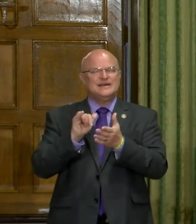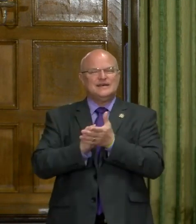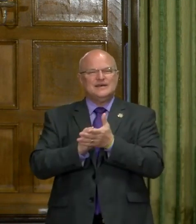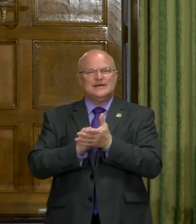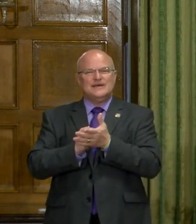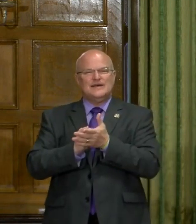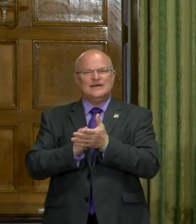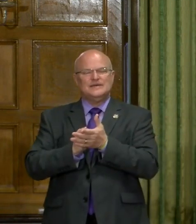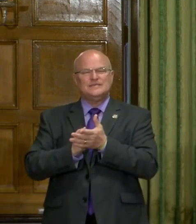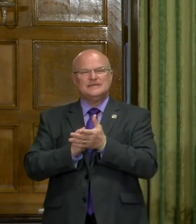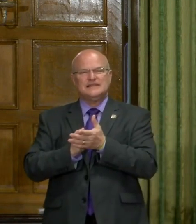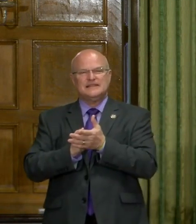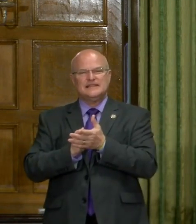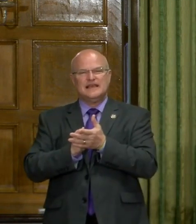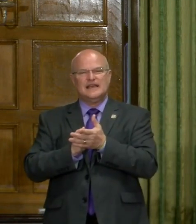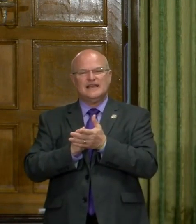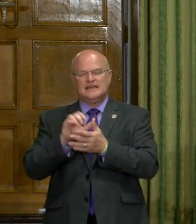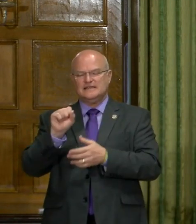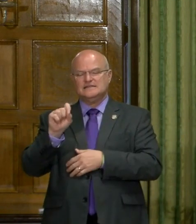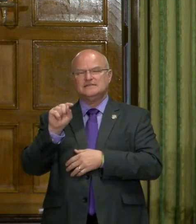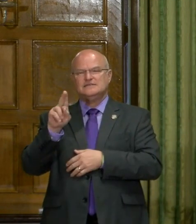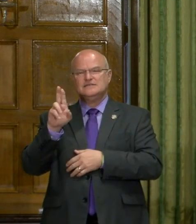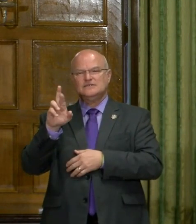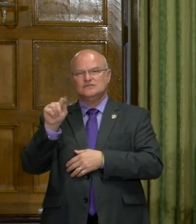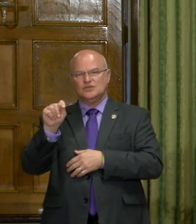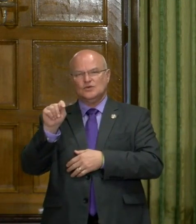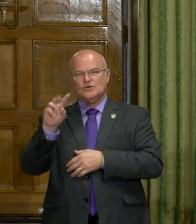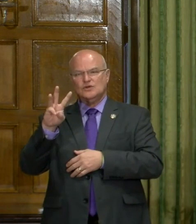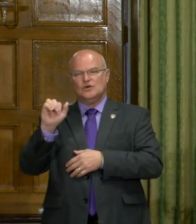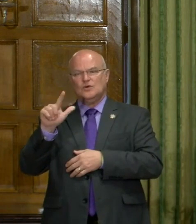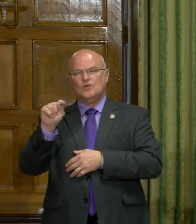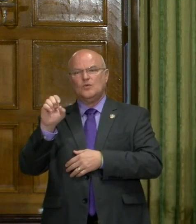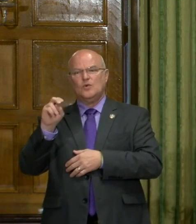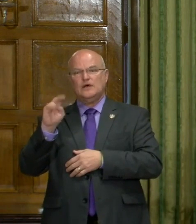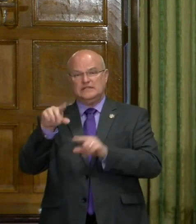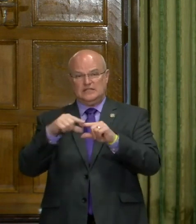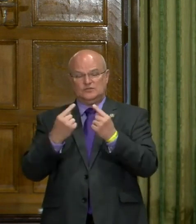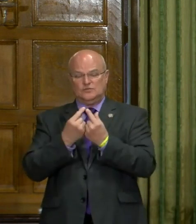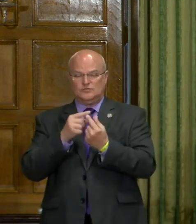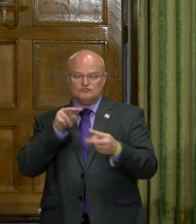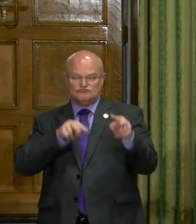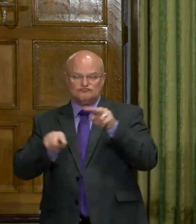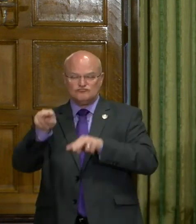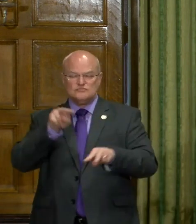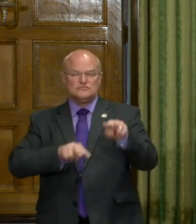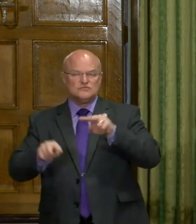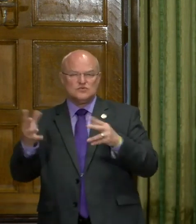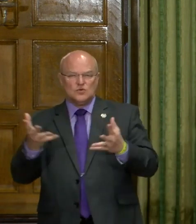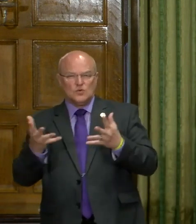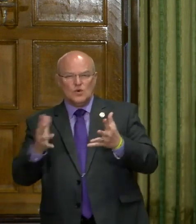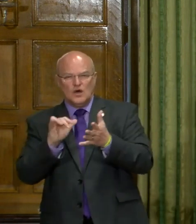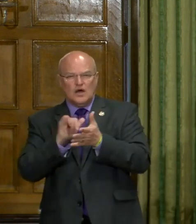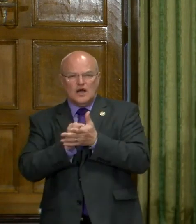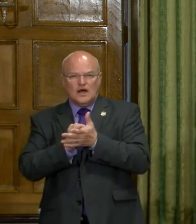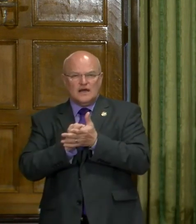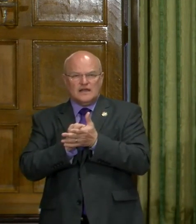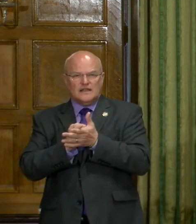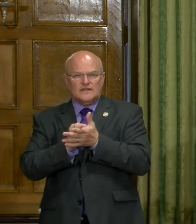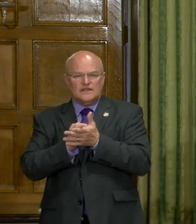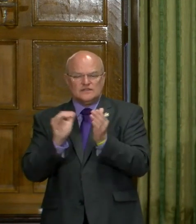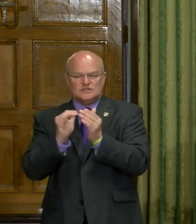that, uh, one, uh, Stuart Walton and his group are going to be looking at in terms of what, uh, the, uh,